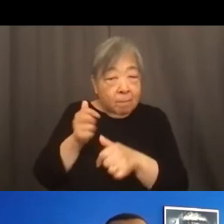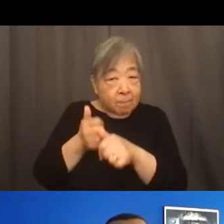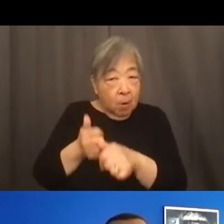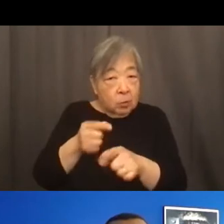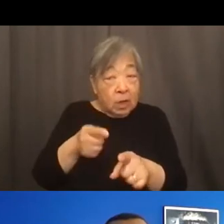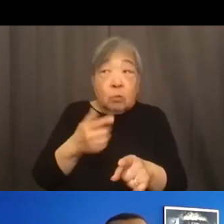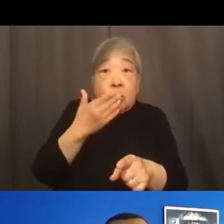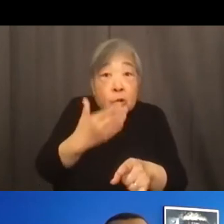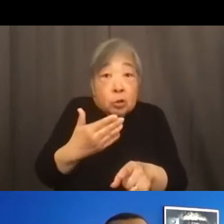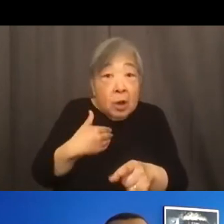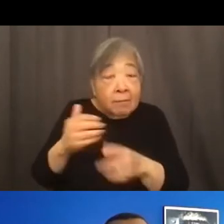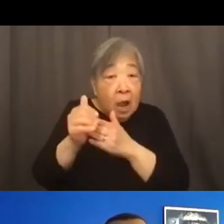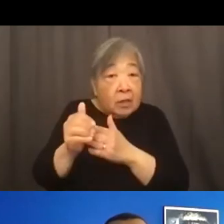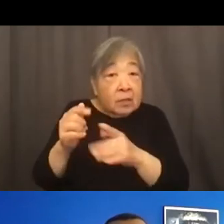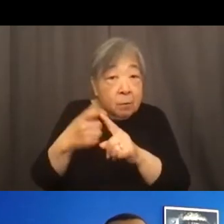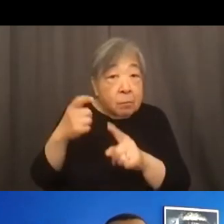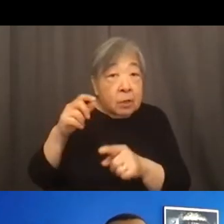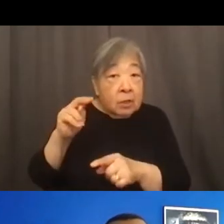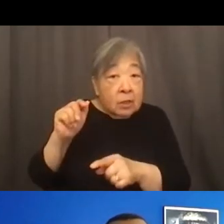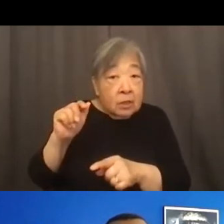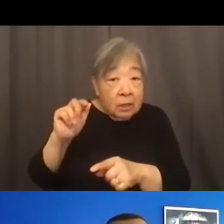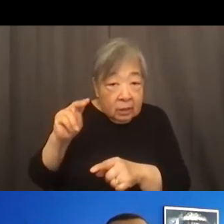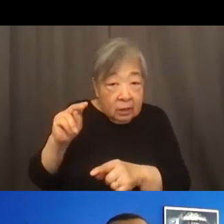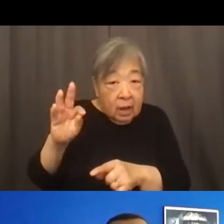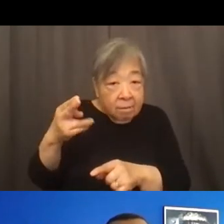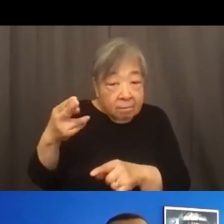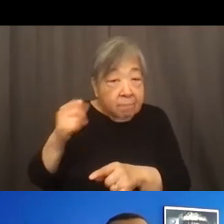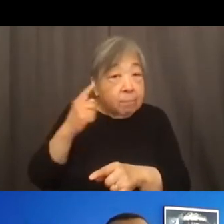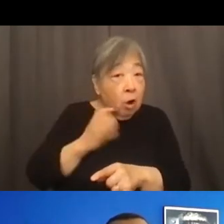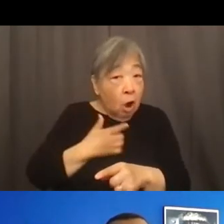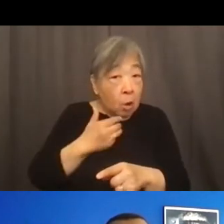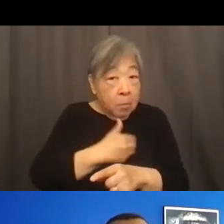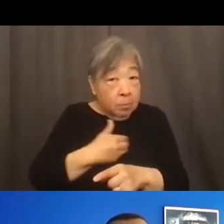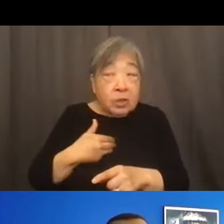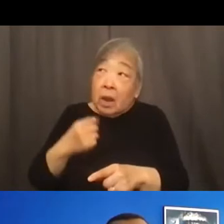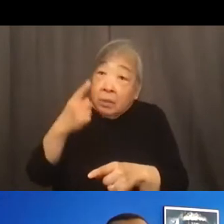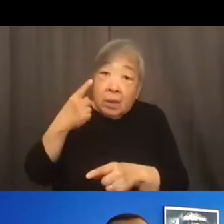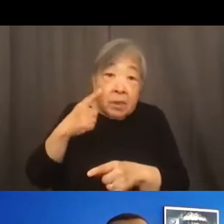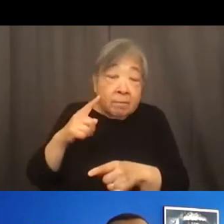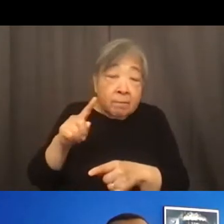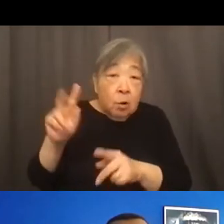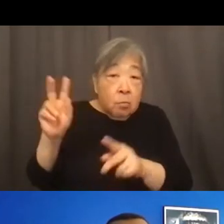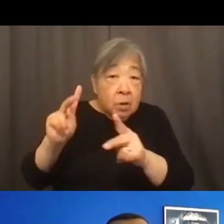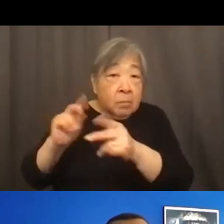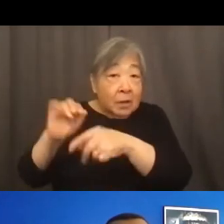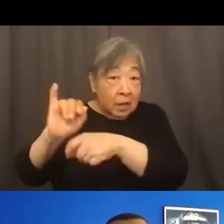guidance from NAFA for our members and I would think for folks in the industry broader also